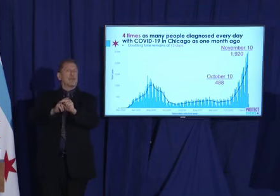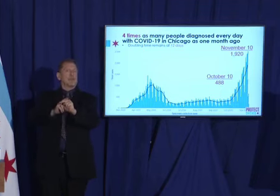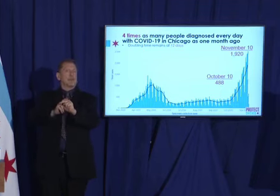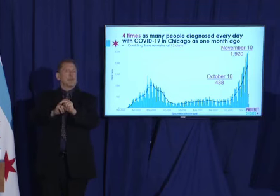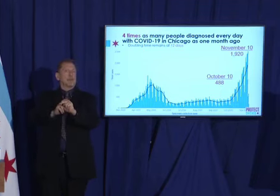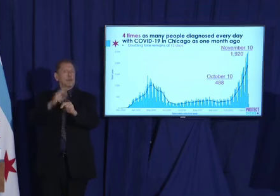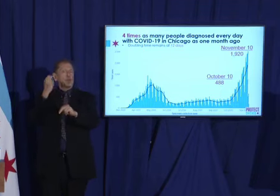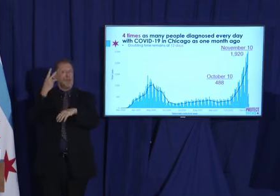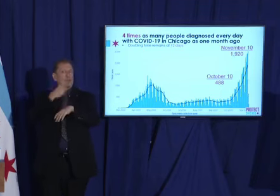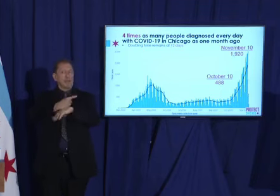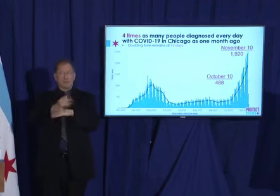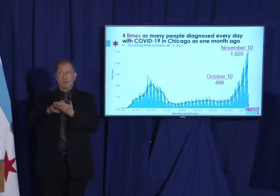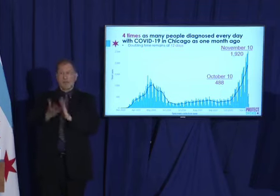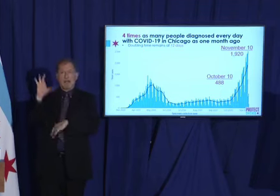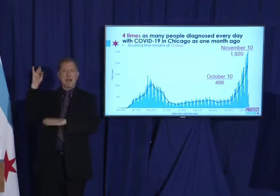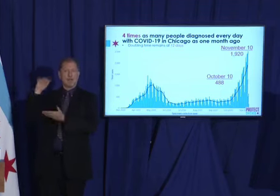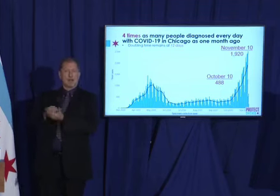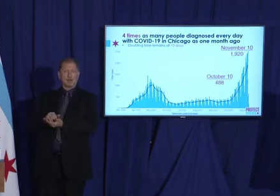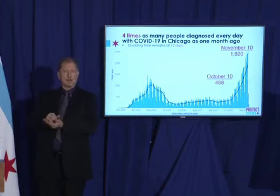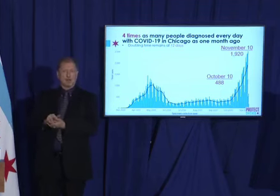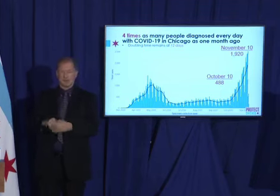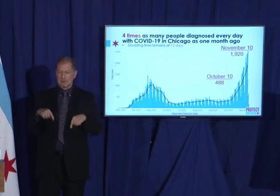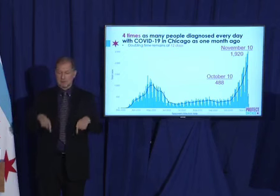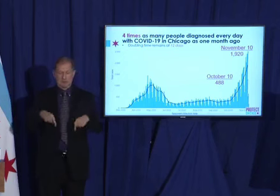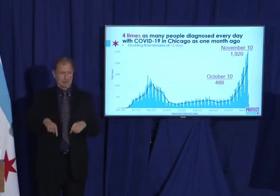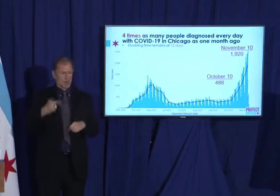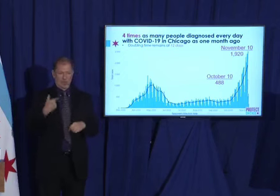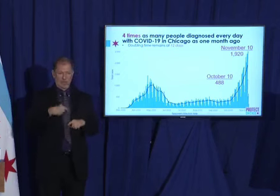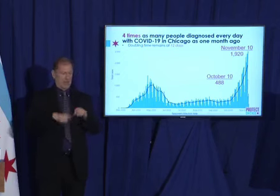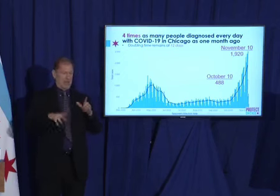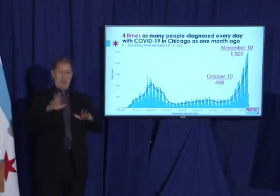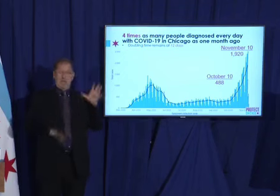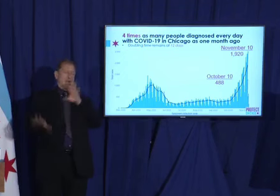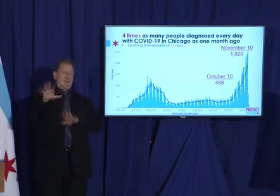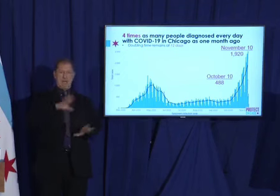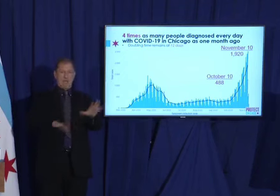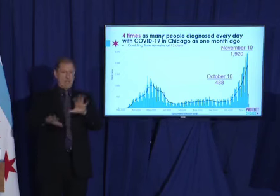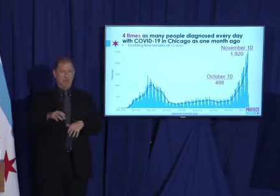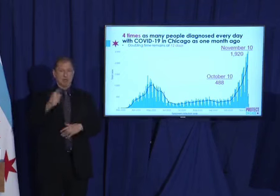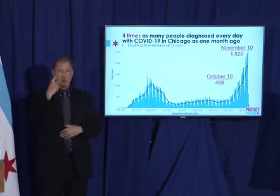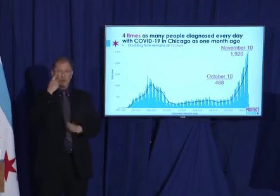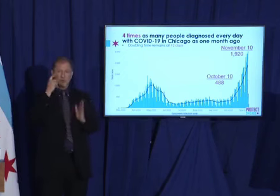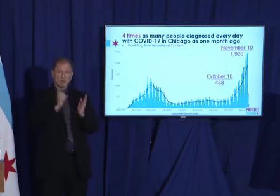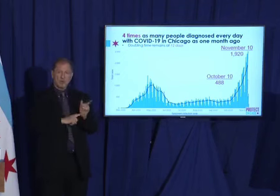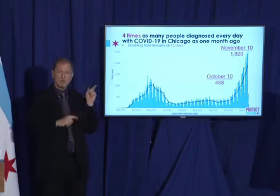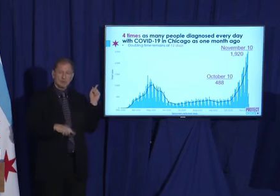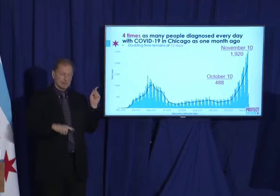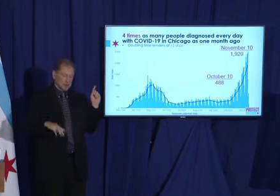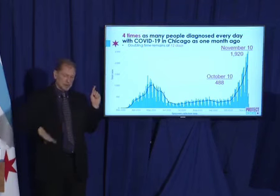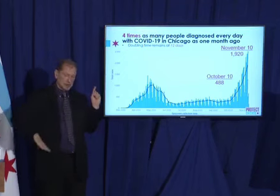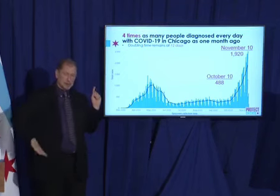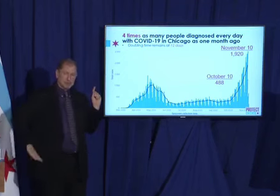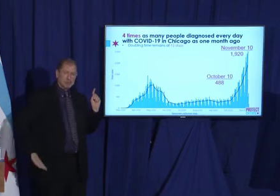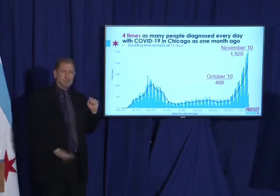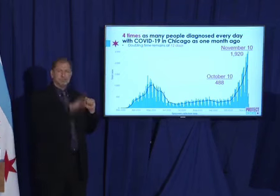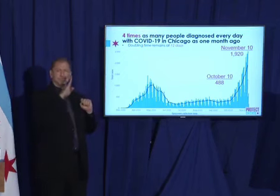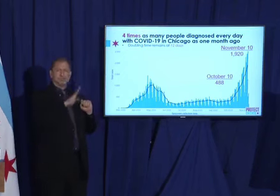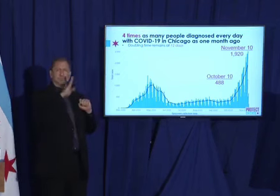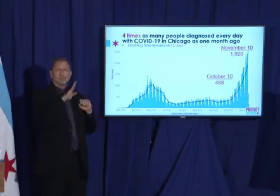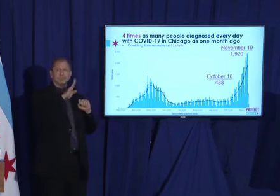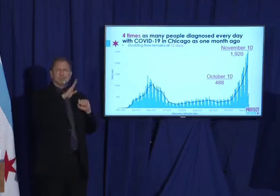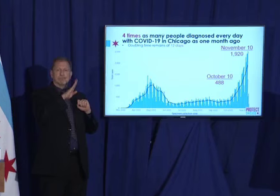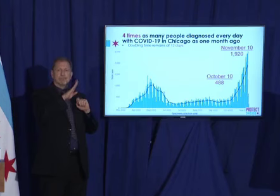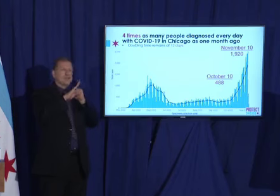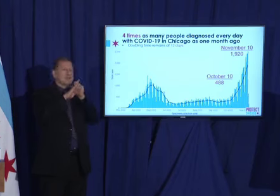up for this level of outbreak. And if you look at that curve, there's been no sign yet of it